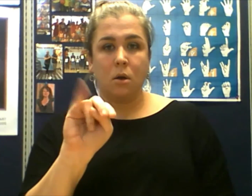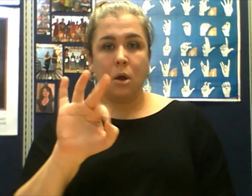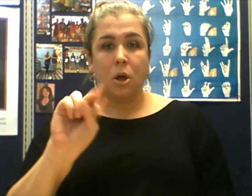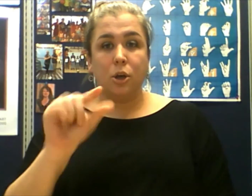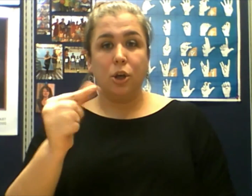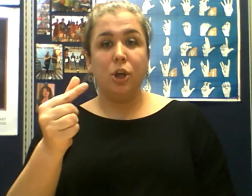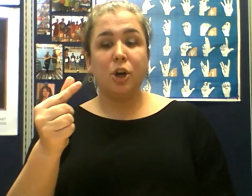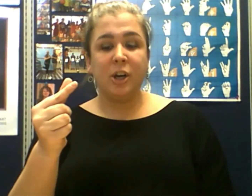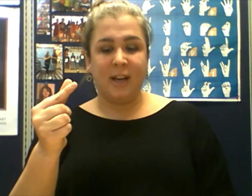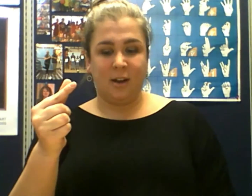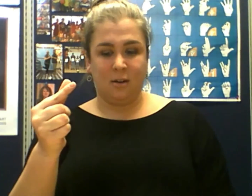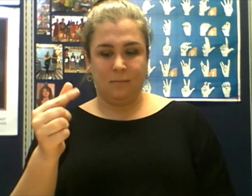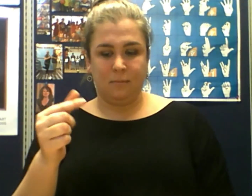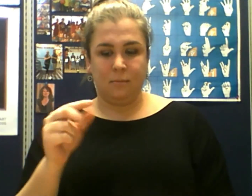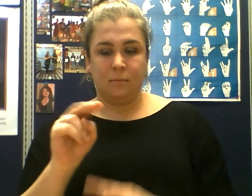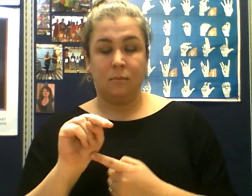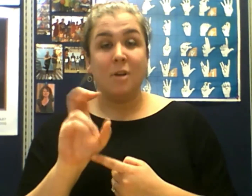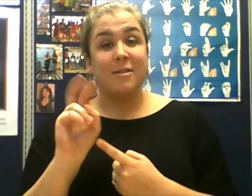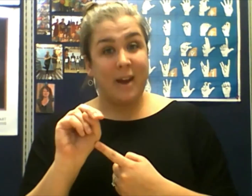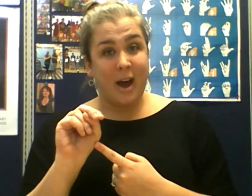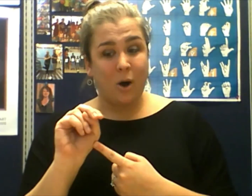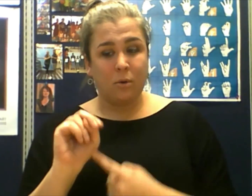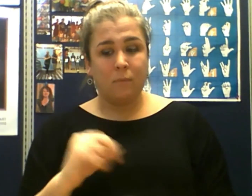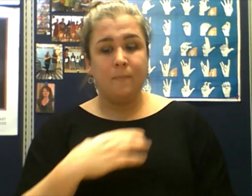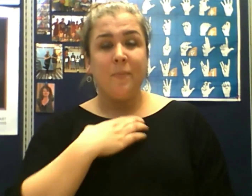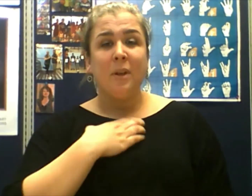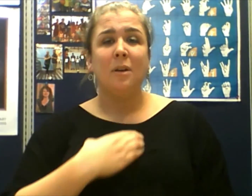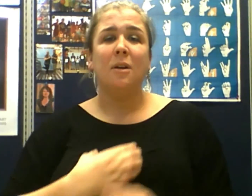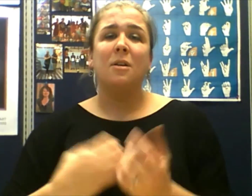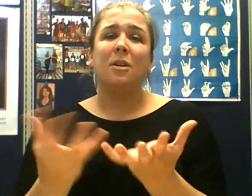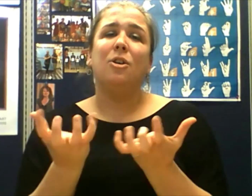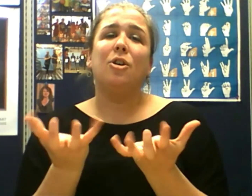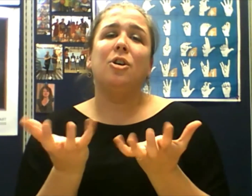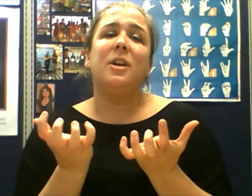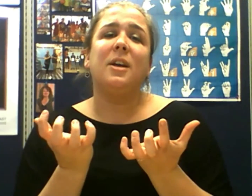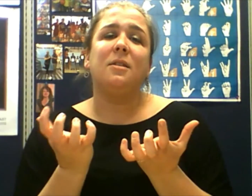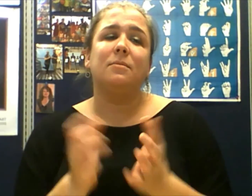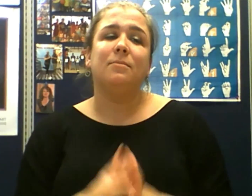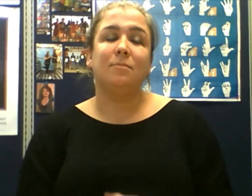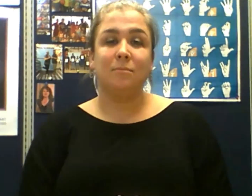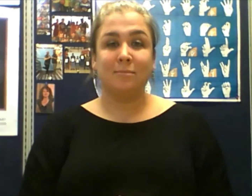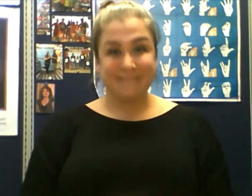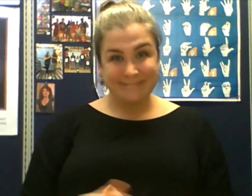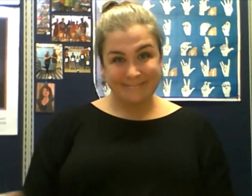Yearning. Noun. Yearning. Noun.